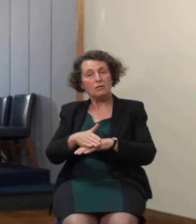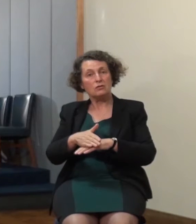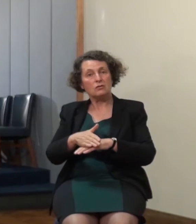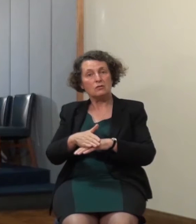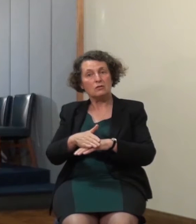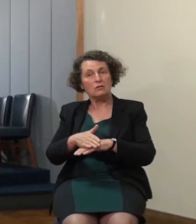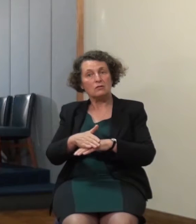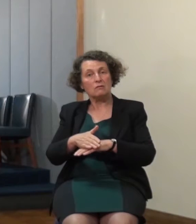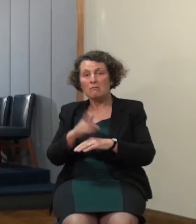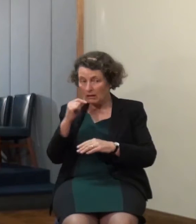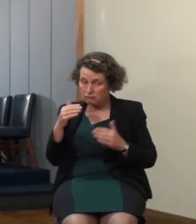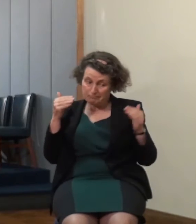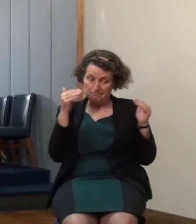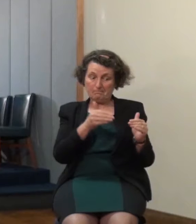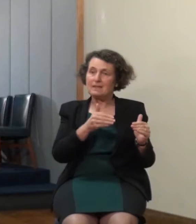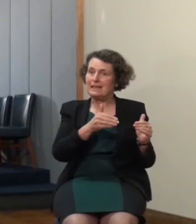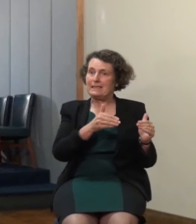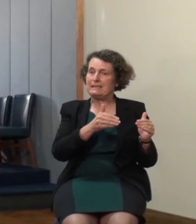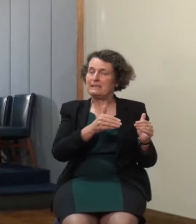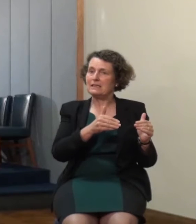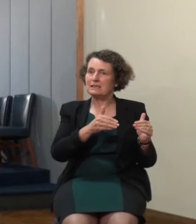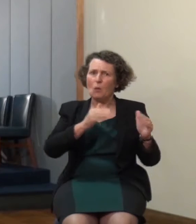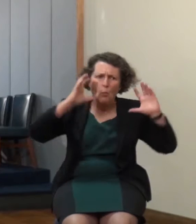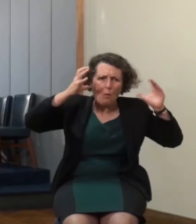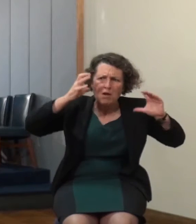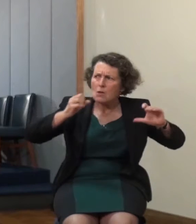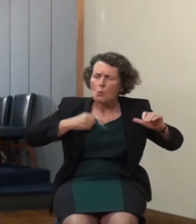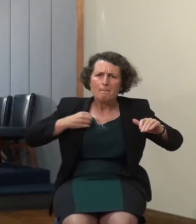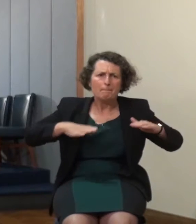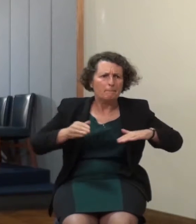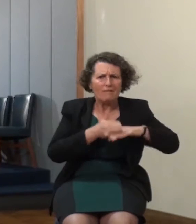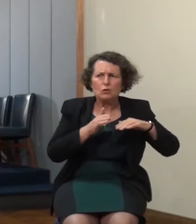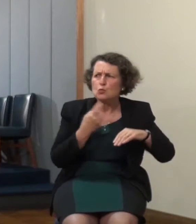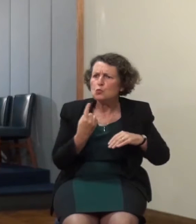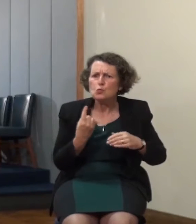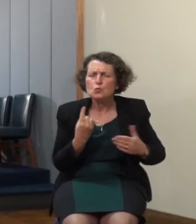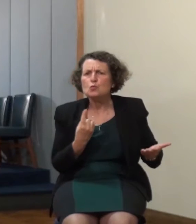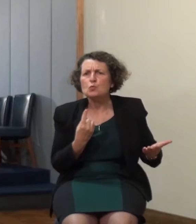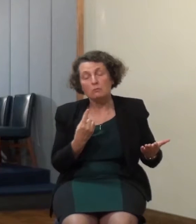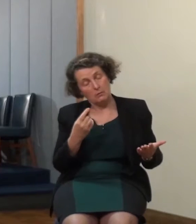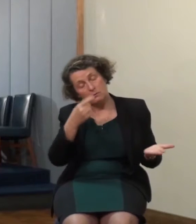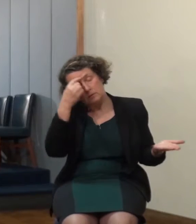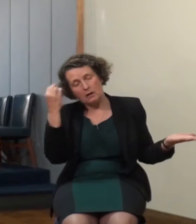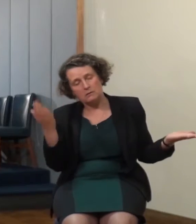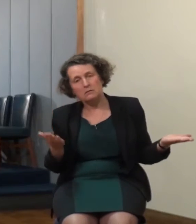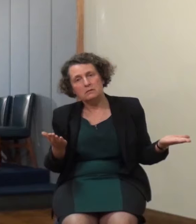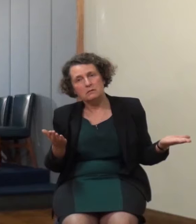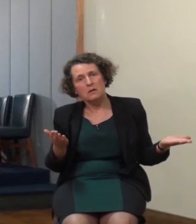happiness to us I'm so anxious about that but I understand that it's much more important